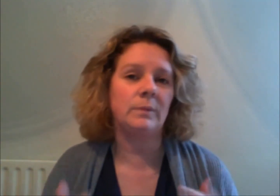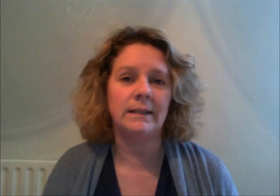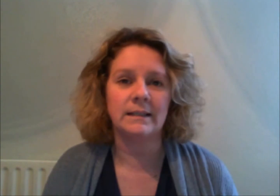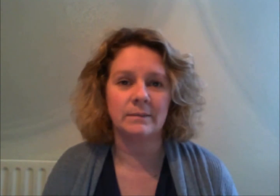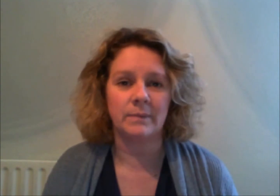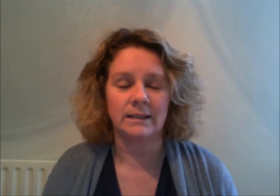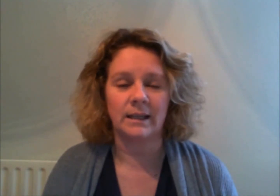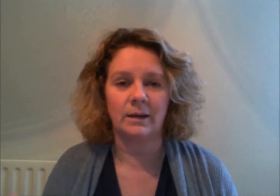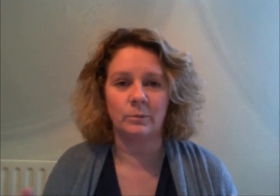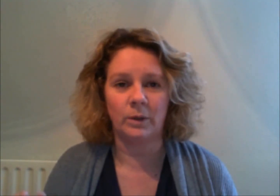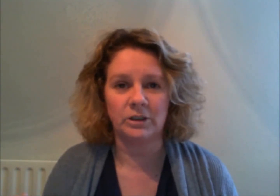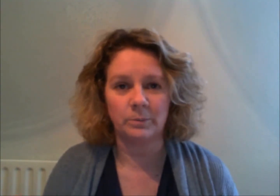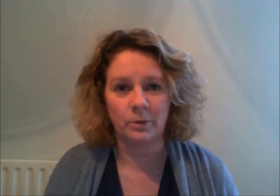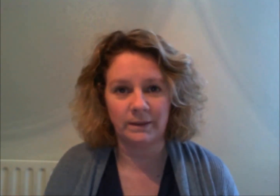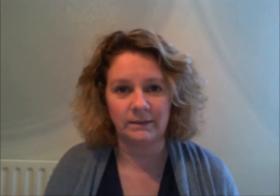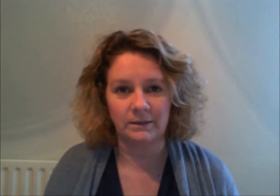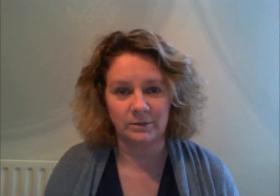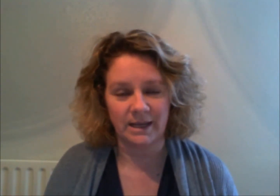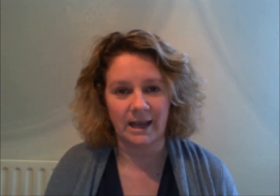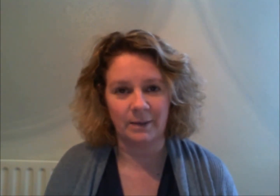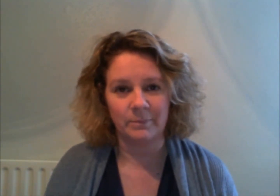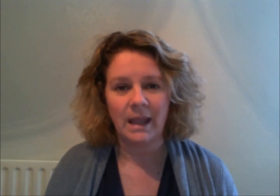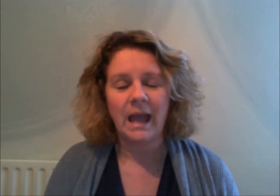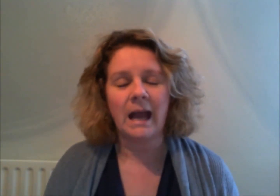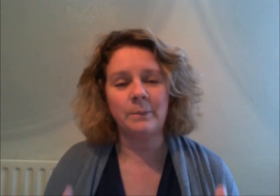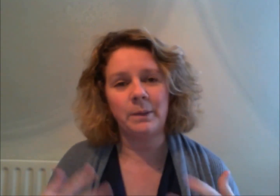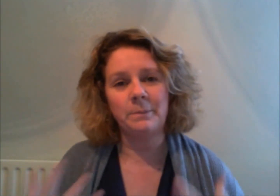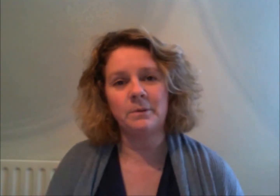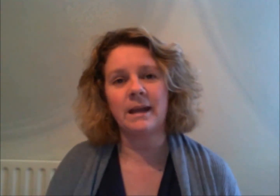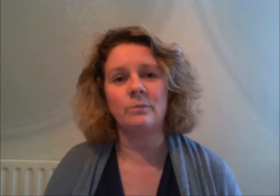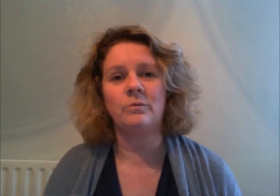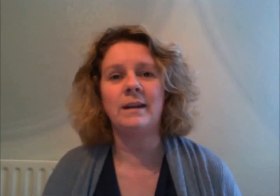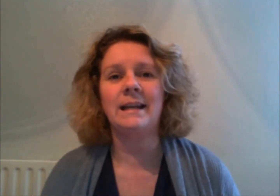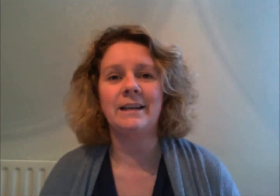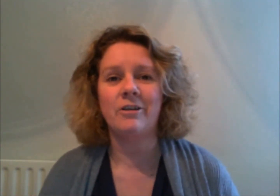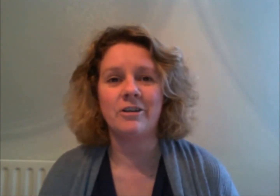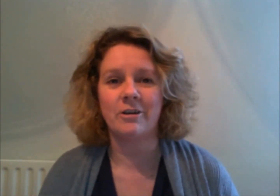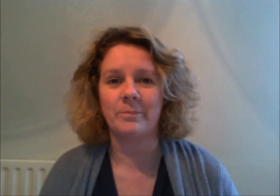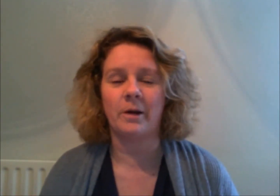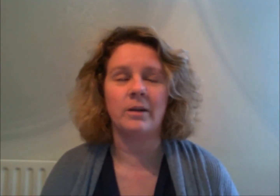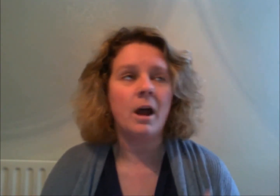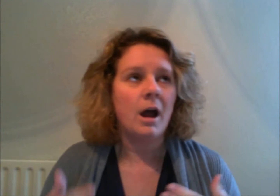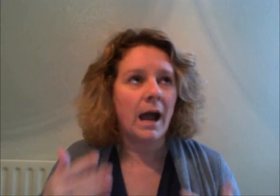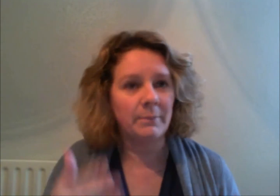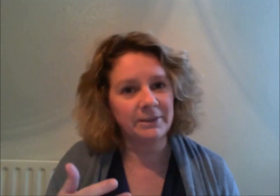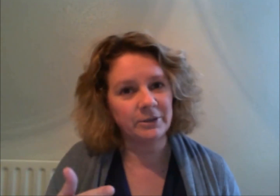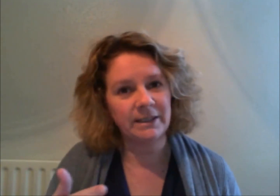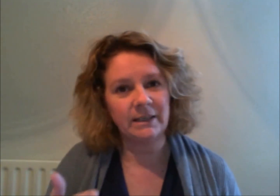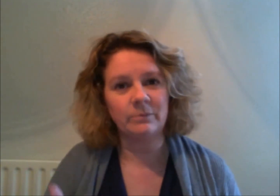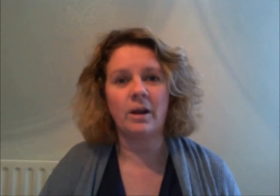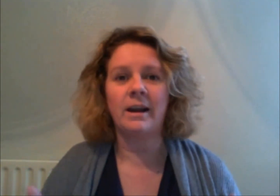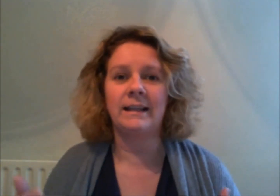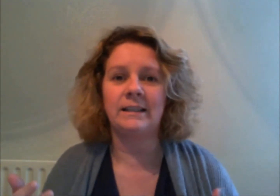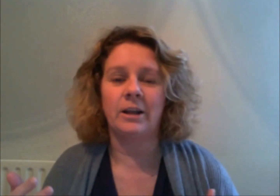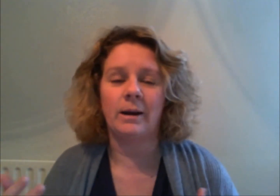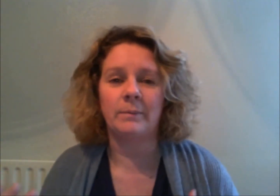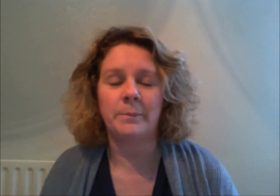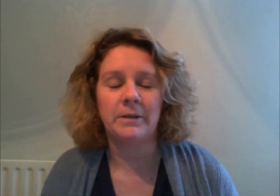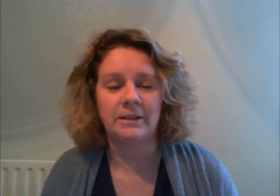really doesn't matter which point you tap and people get really hung up on am I doing it right you know am I putting